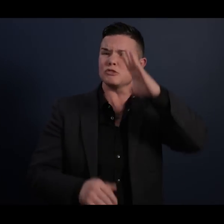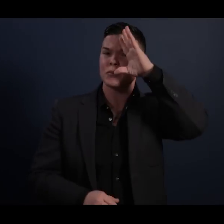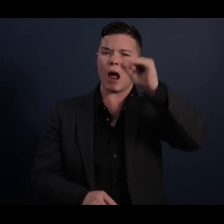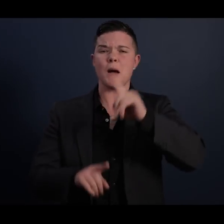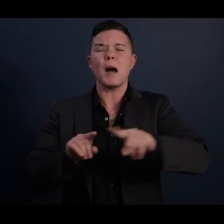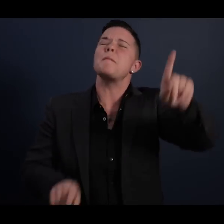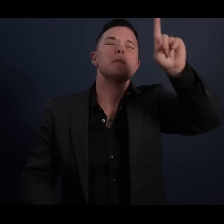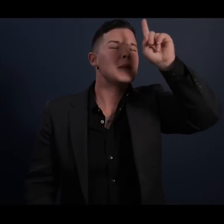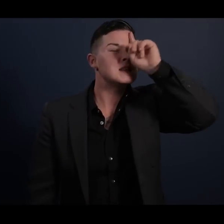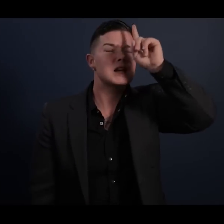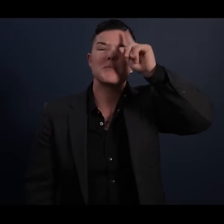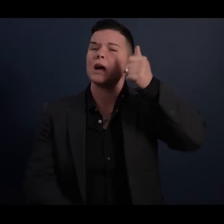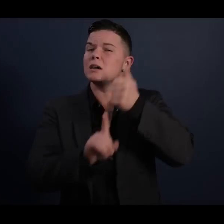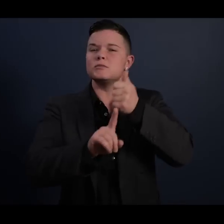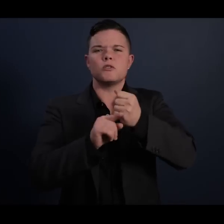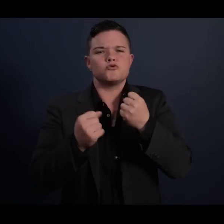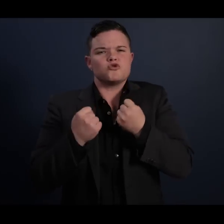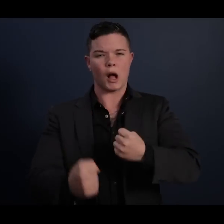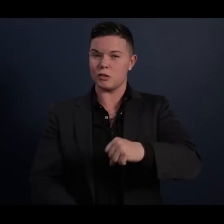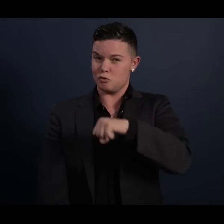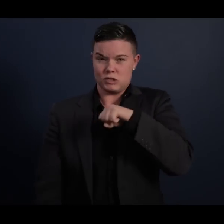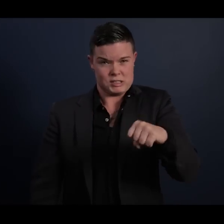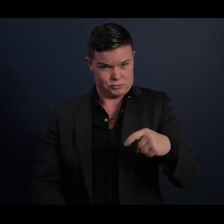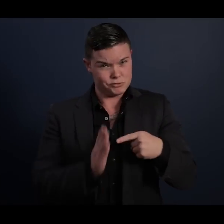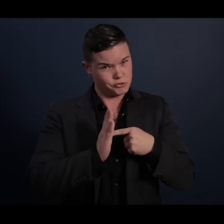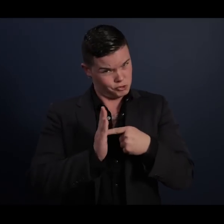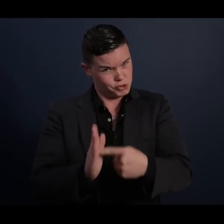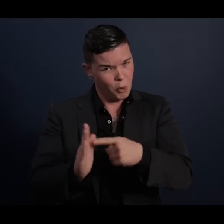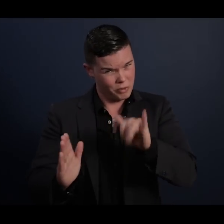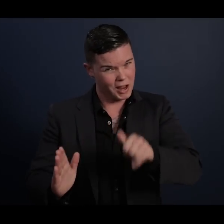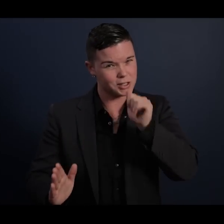himself strongly resisted such a lifeless portrait.